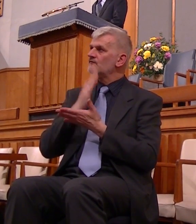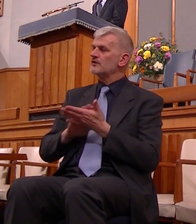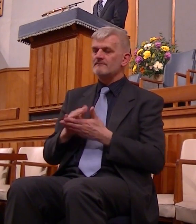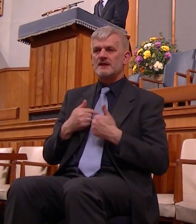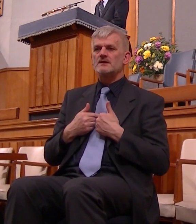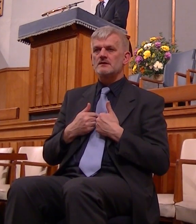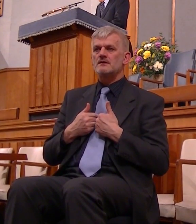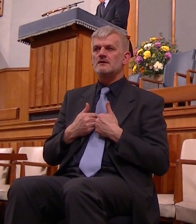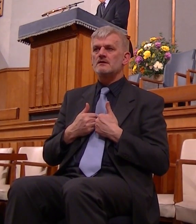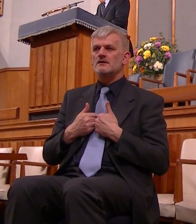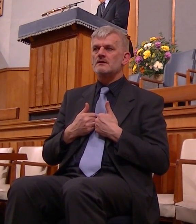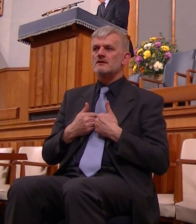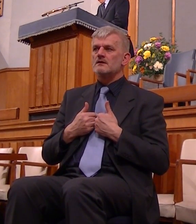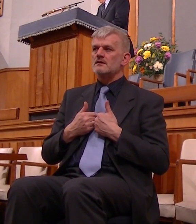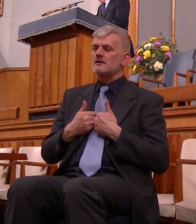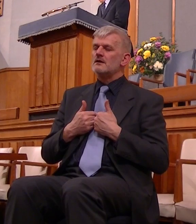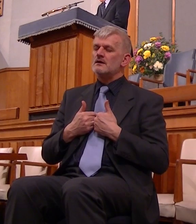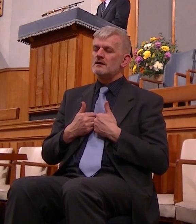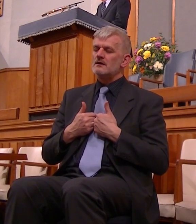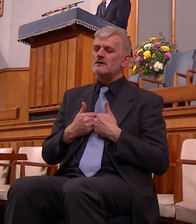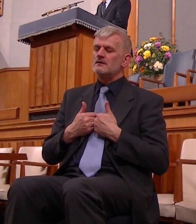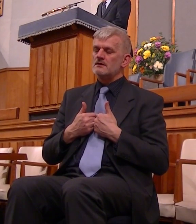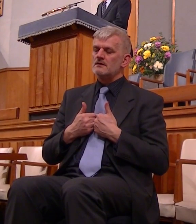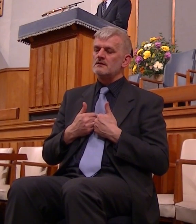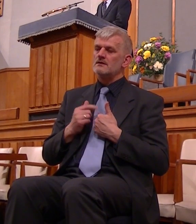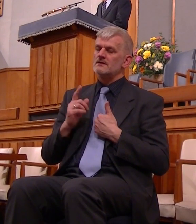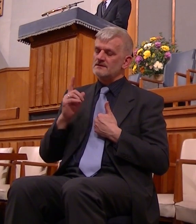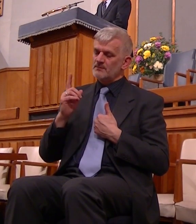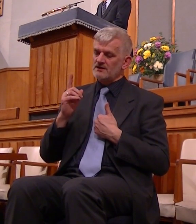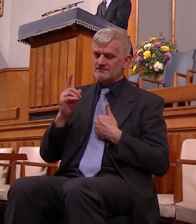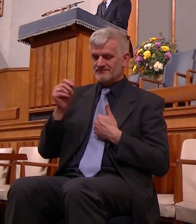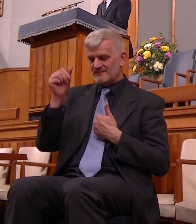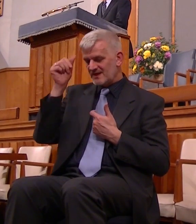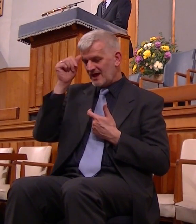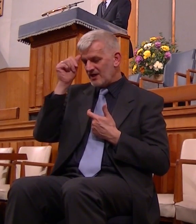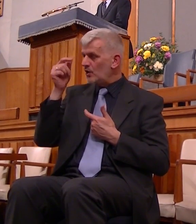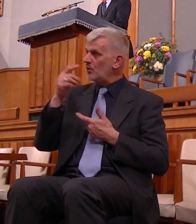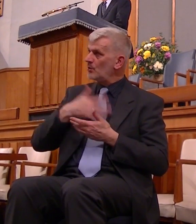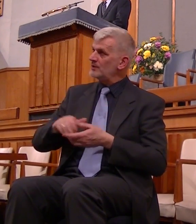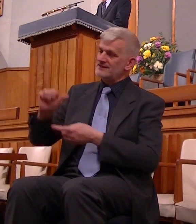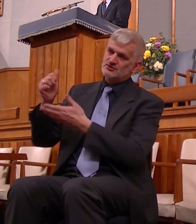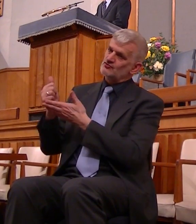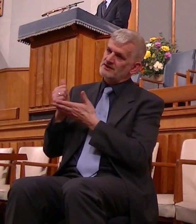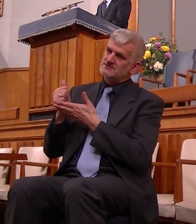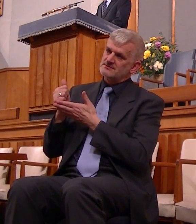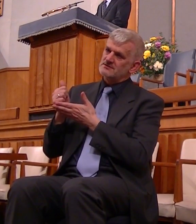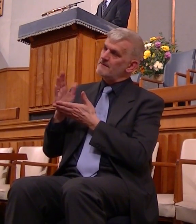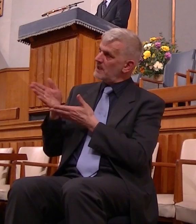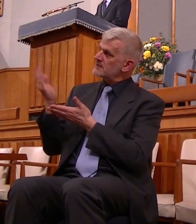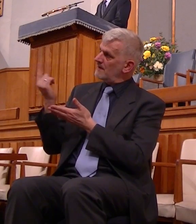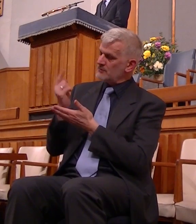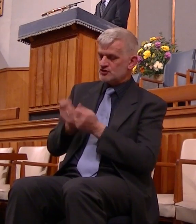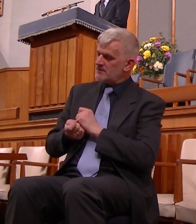and who can receive me nevertheless but I know I need the grace of God he must change